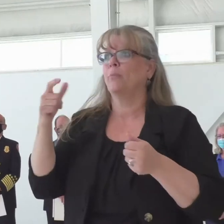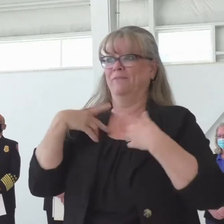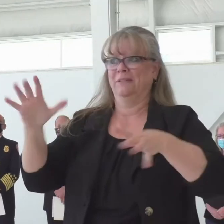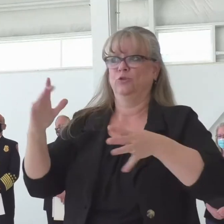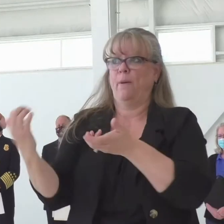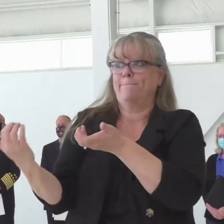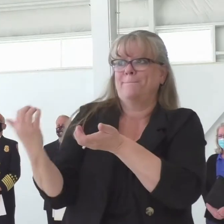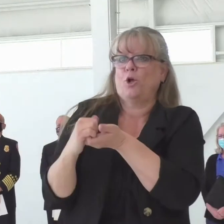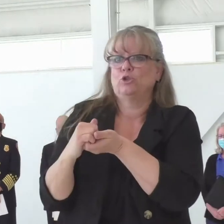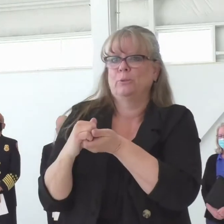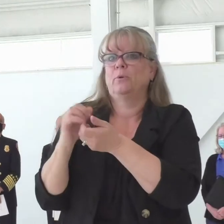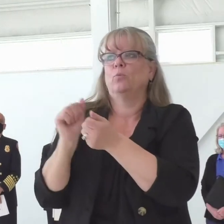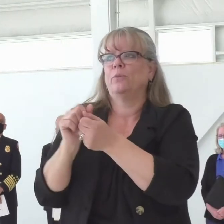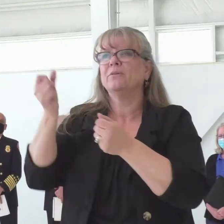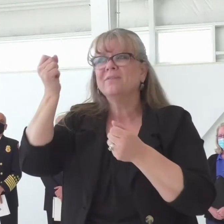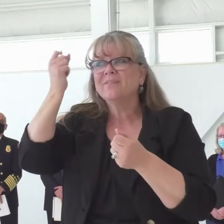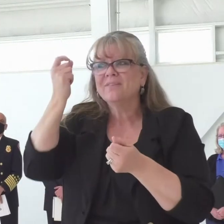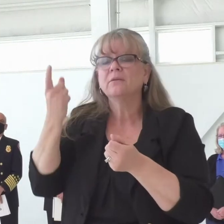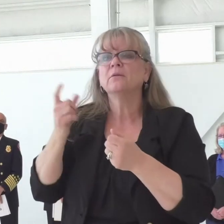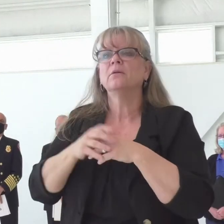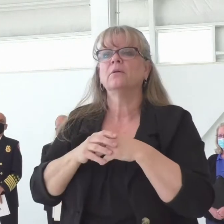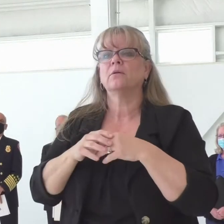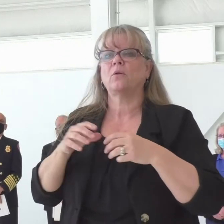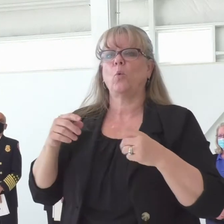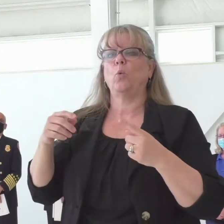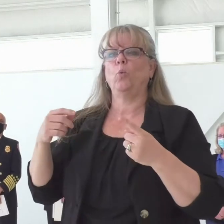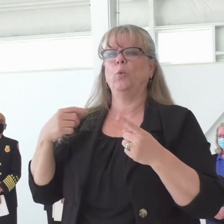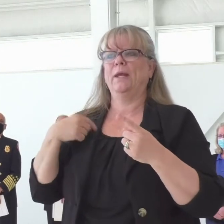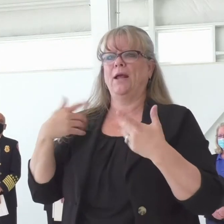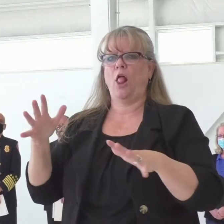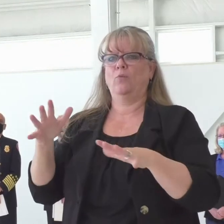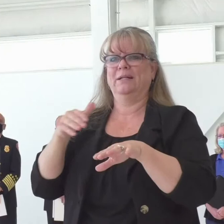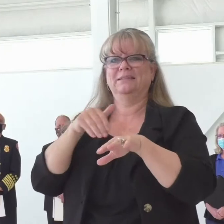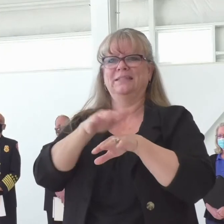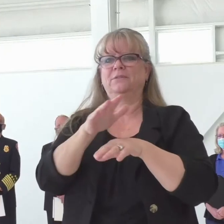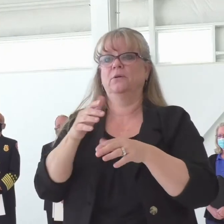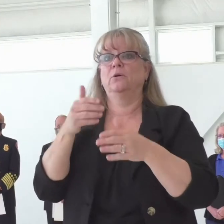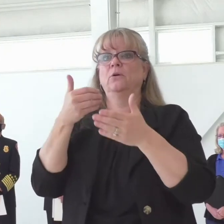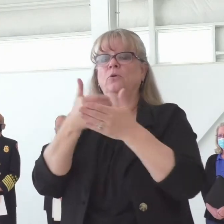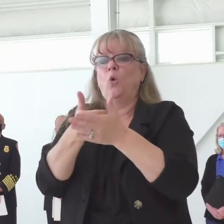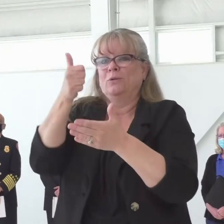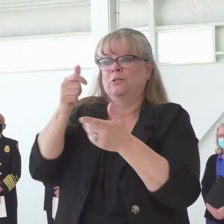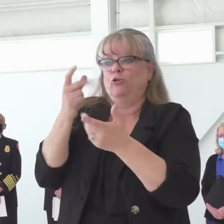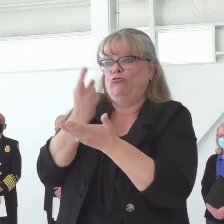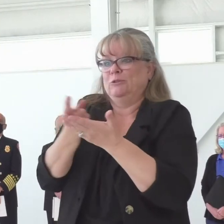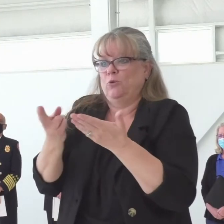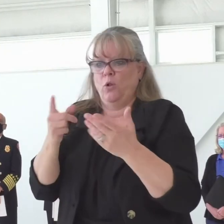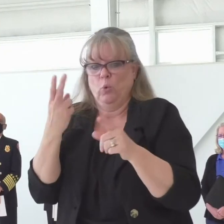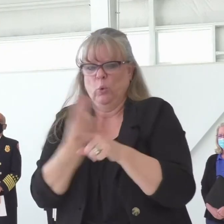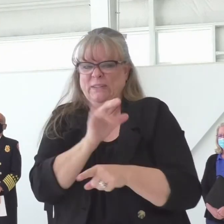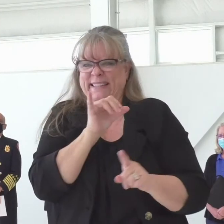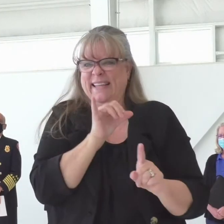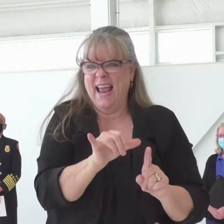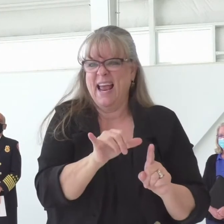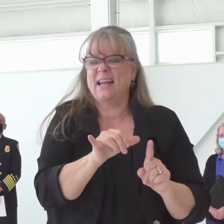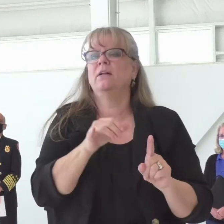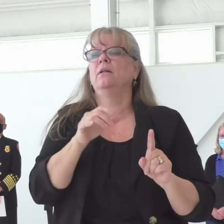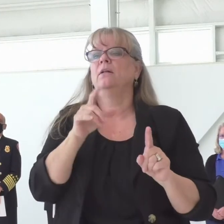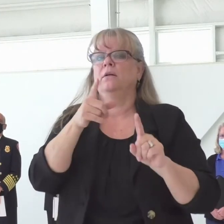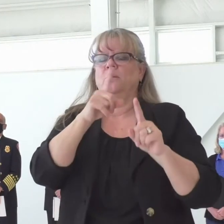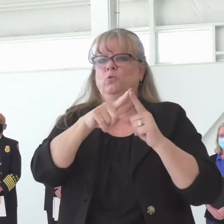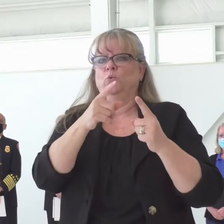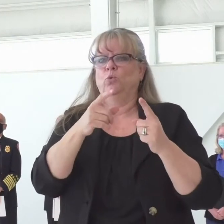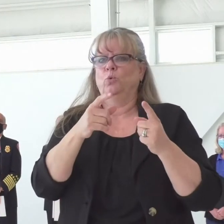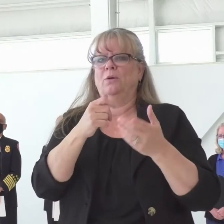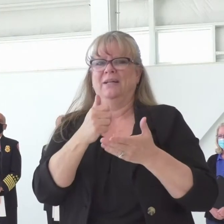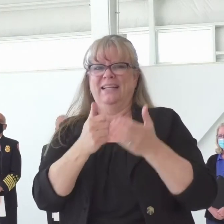first of all, we send closest available resource, okay? So, in that enhanced assistance fund that we have,